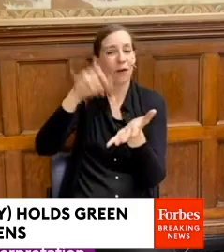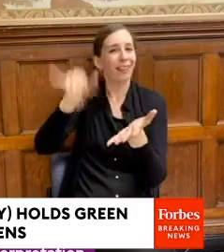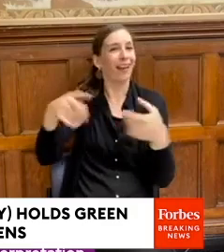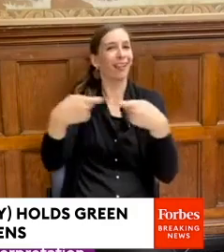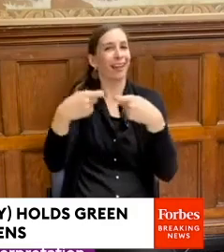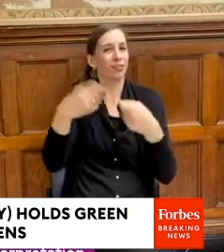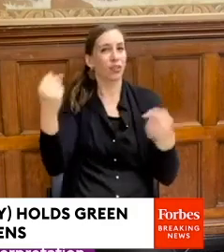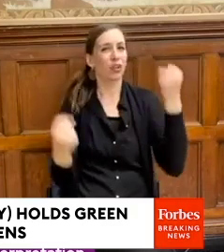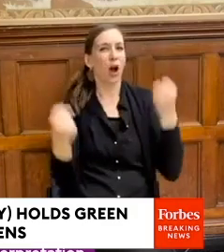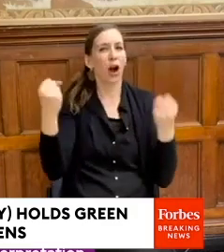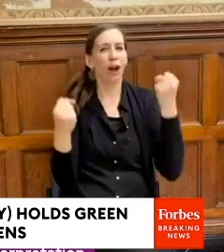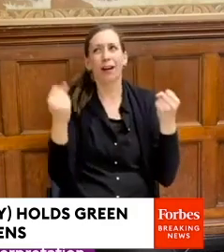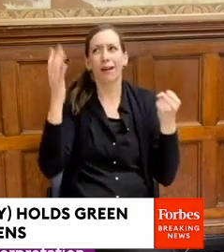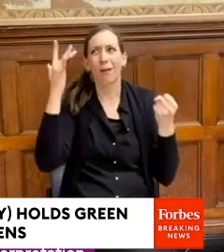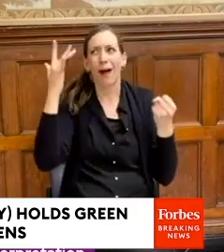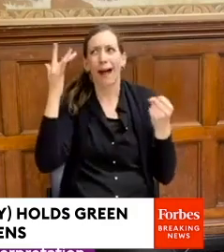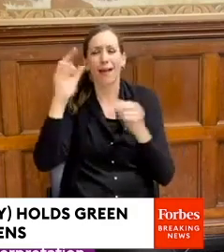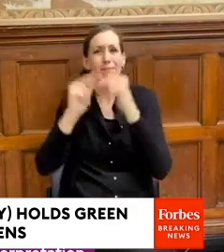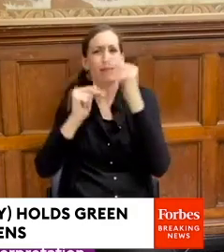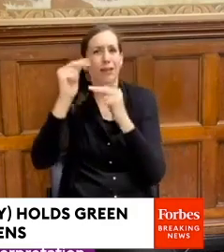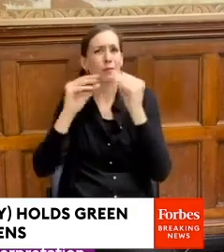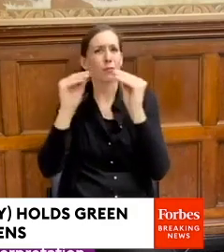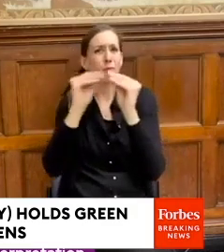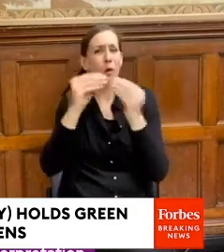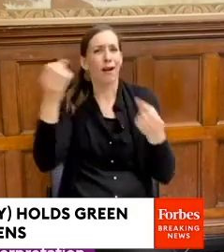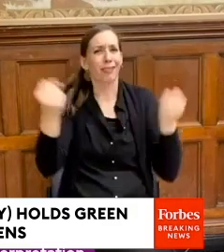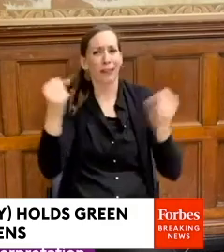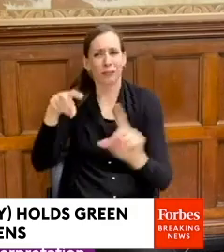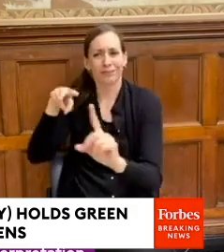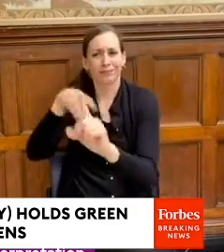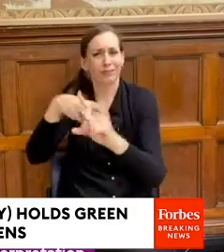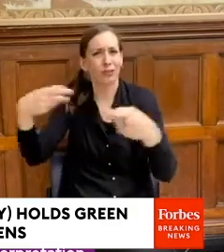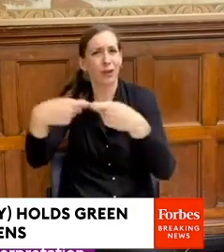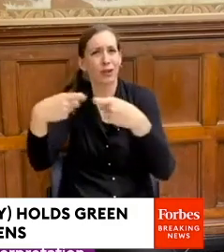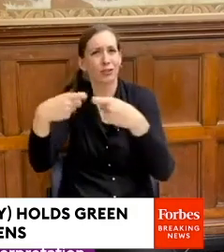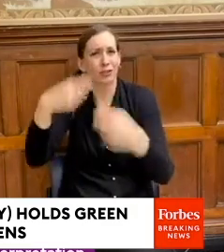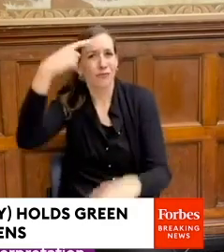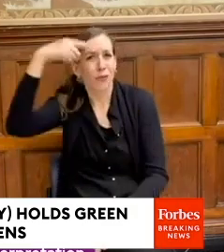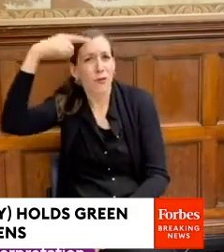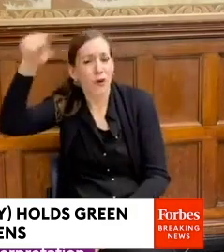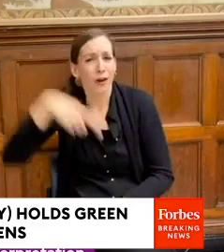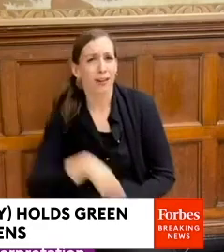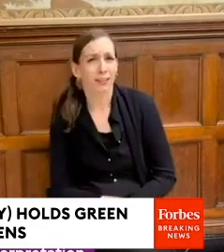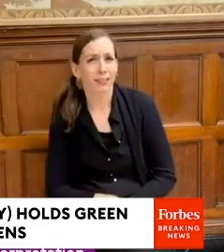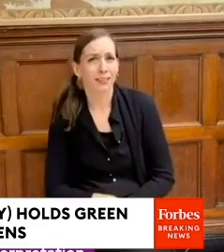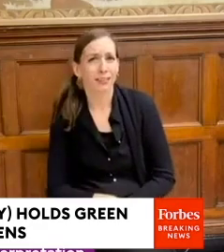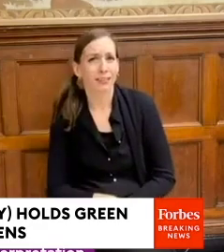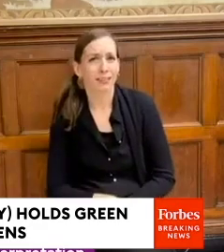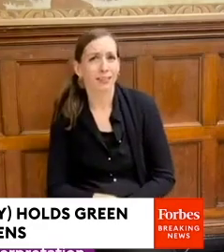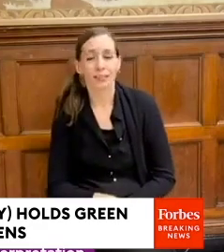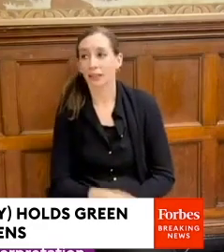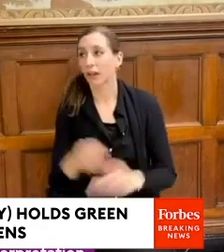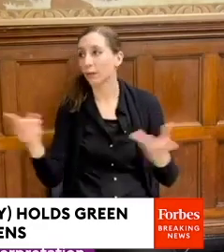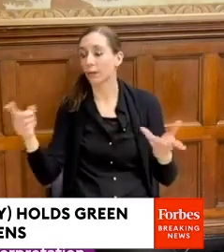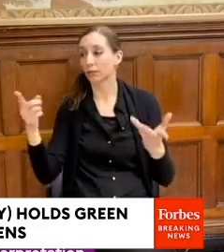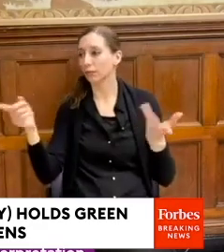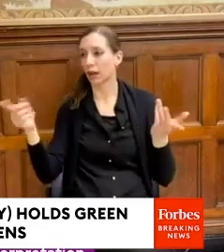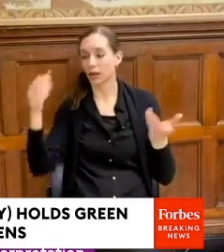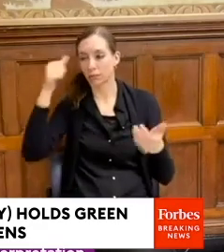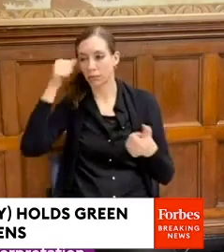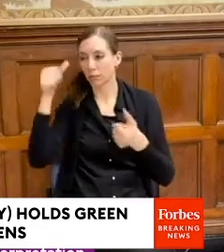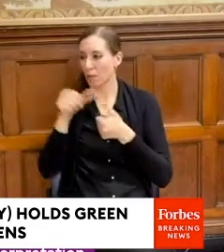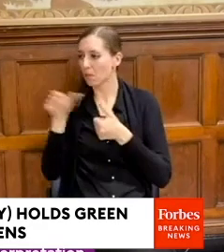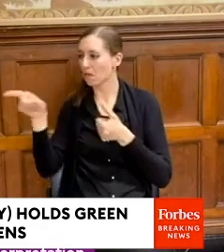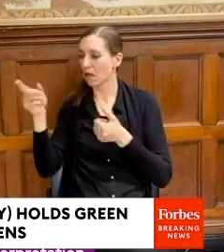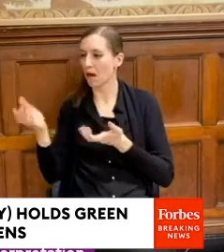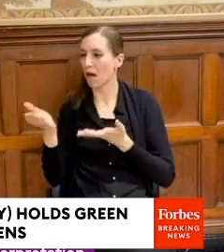an electric car? Build Back Better had up to $12,000 in subsidies to basically